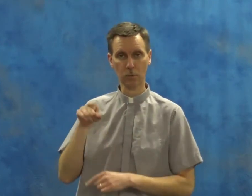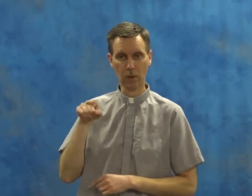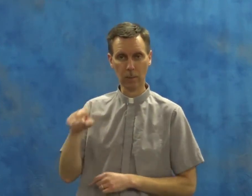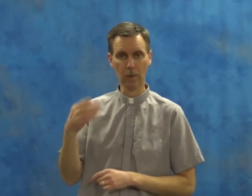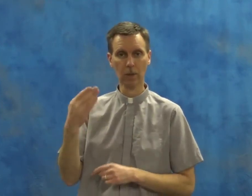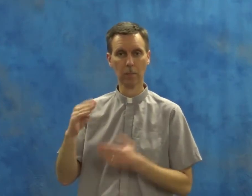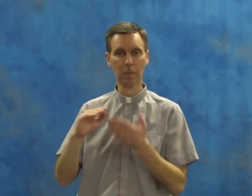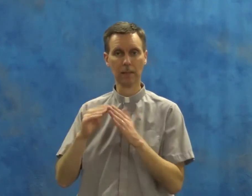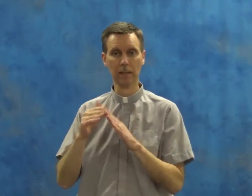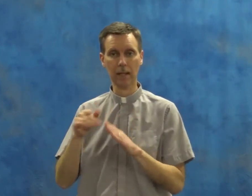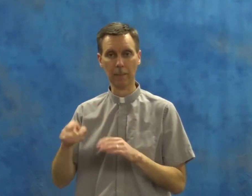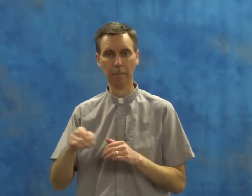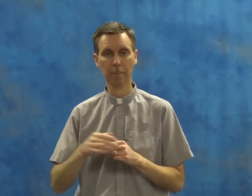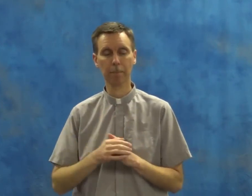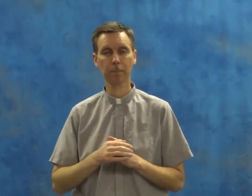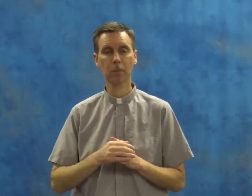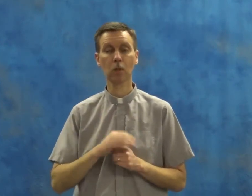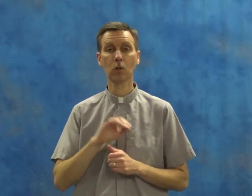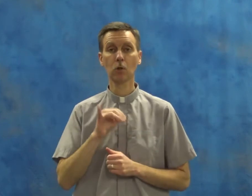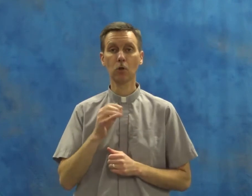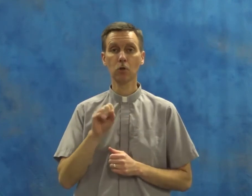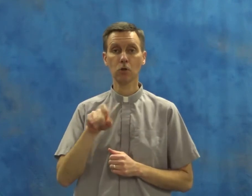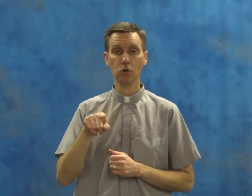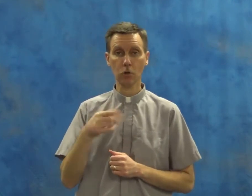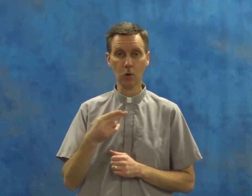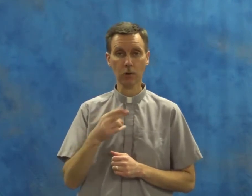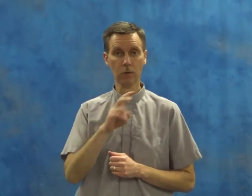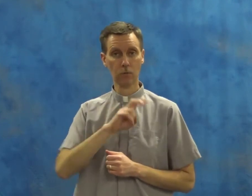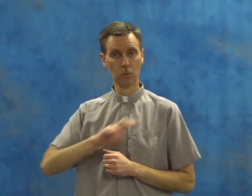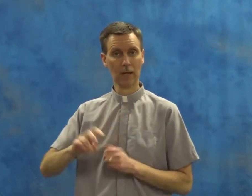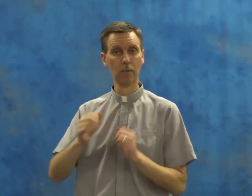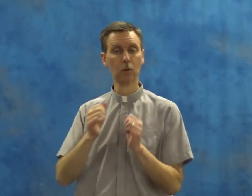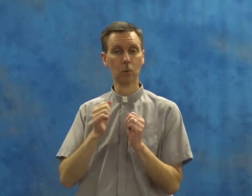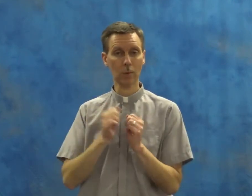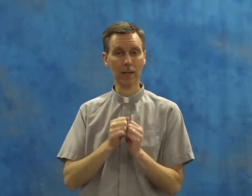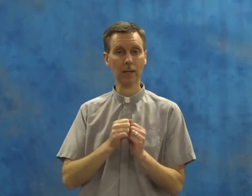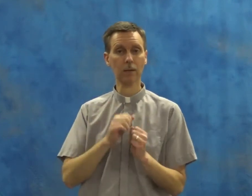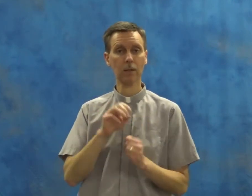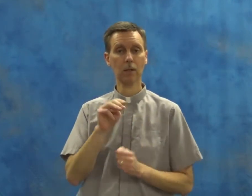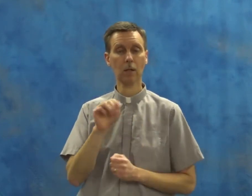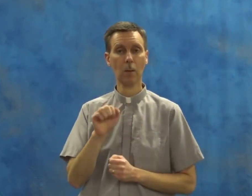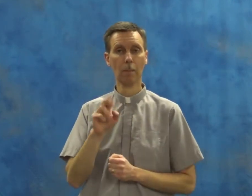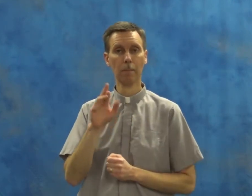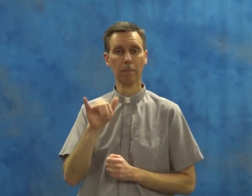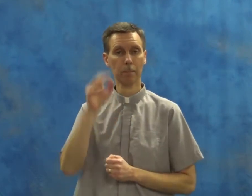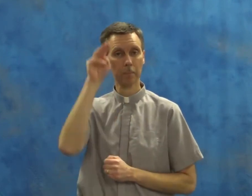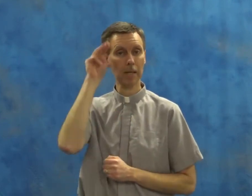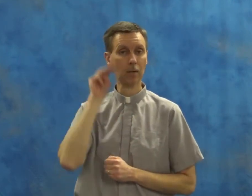from Bethlehem. Joseph traveled with Mary.